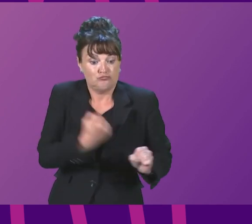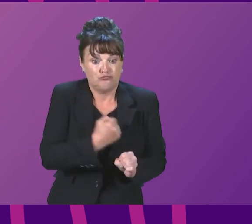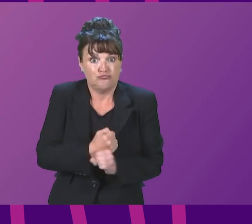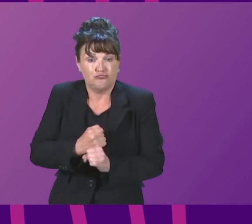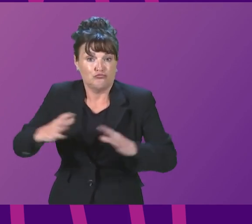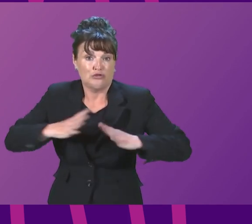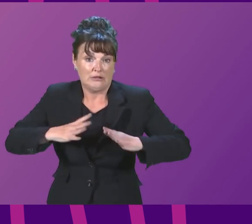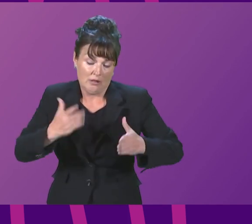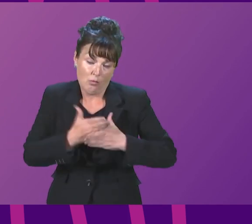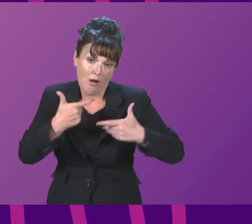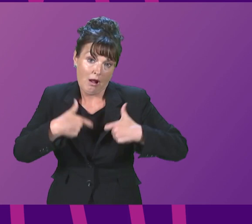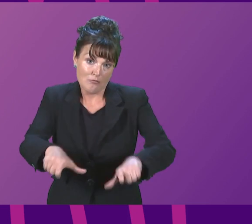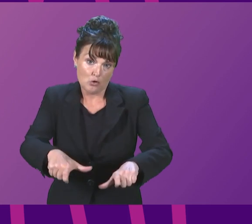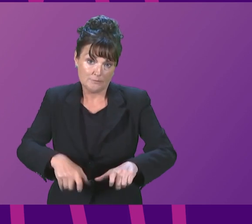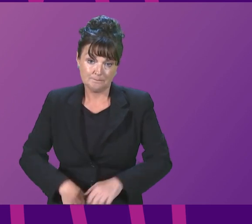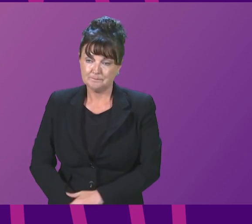continues. Thank you.